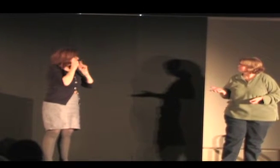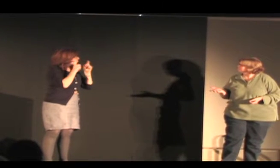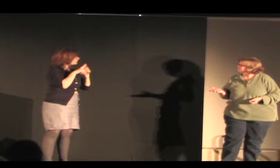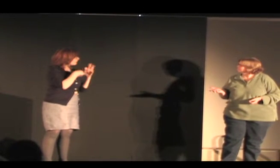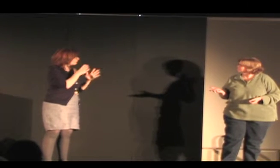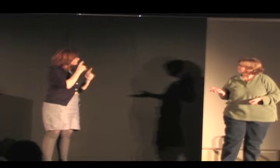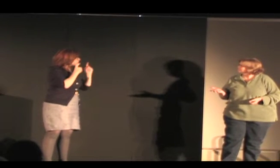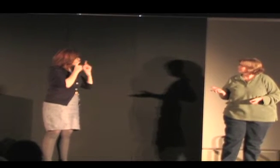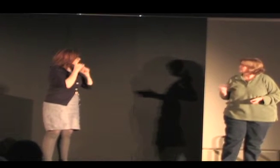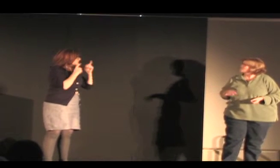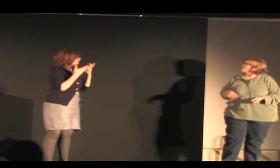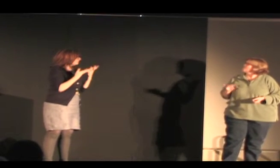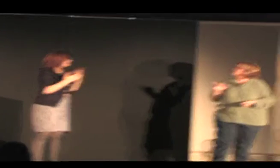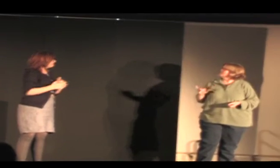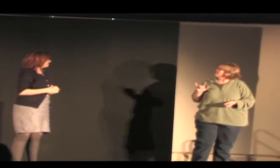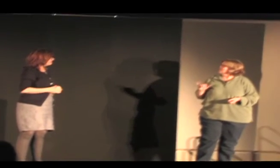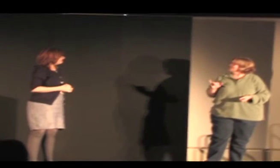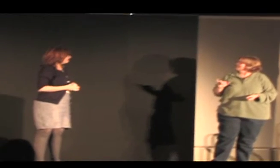Did you see anything with her expression?